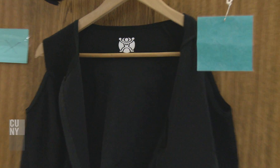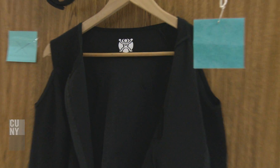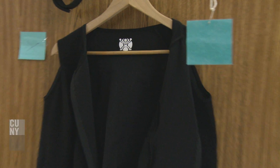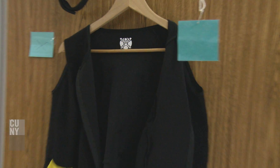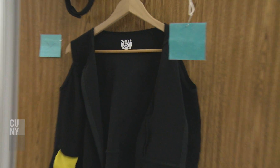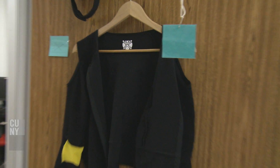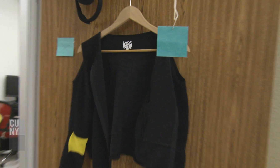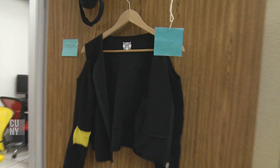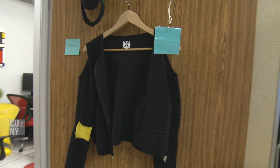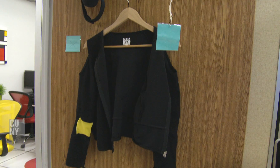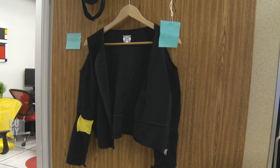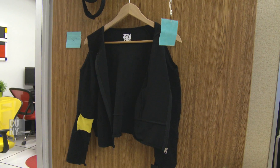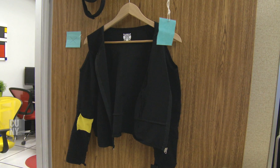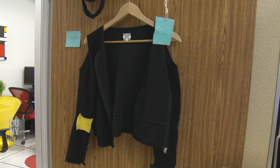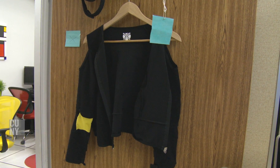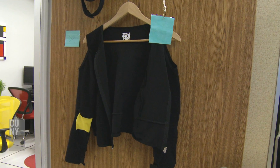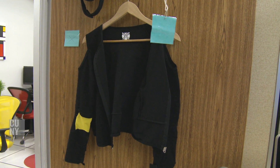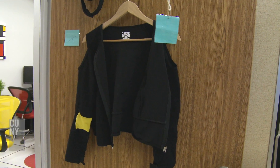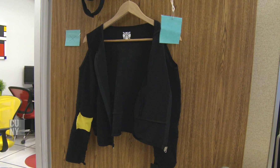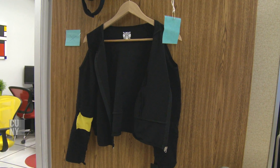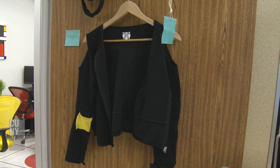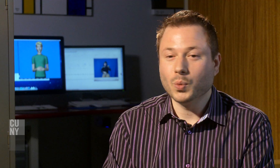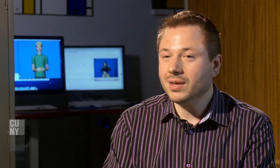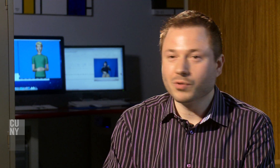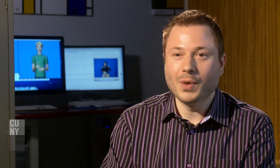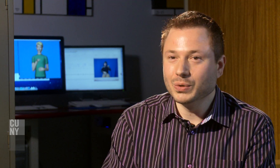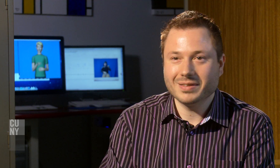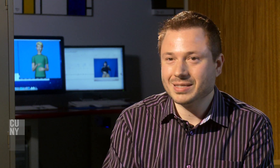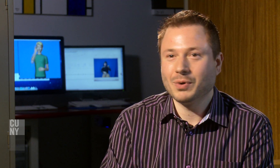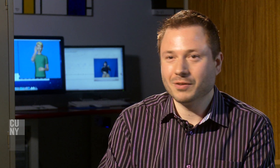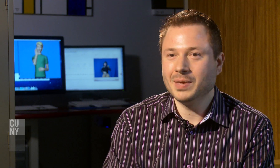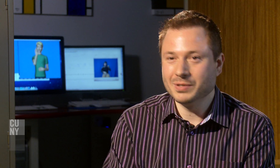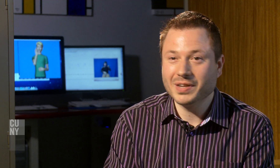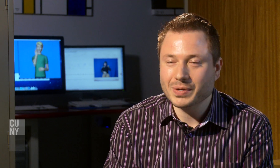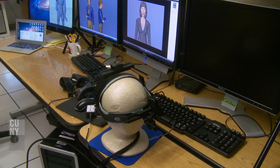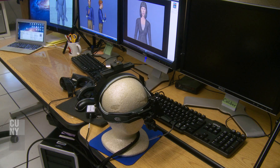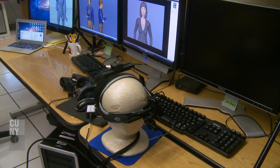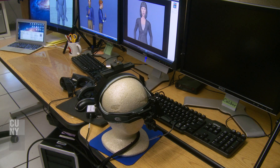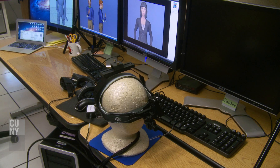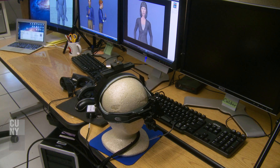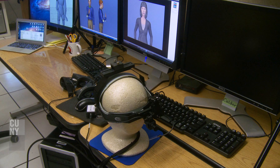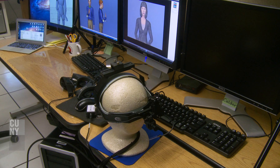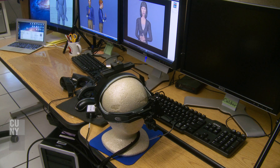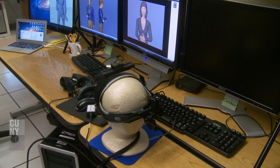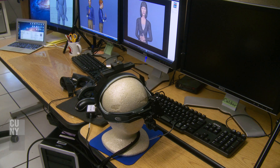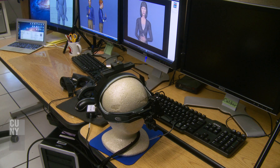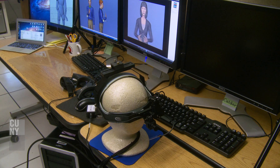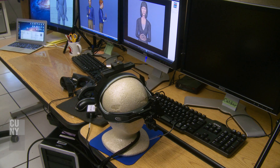attached to it, similar to the technology in the Wii Remote that's part of people's video game systems. They also wear a head